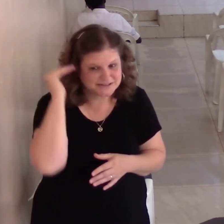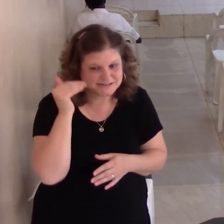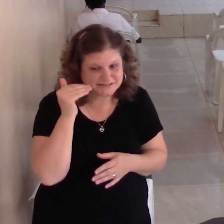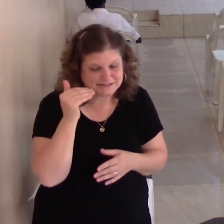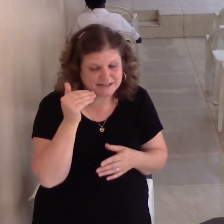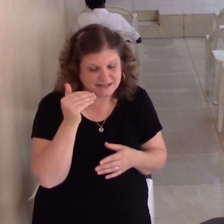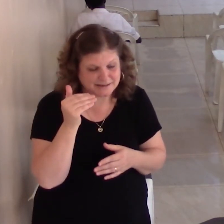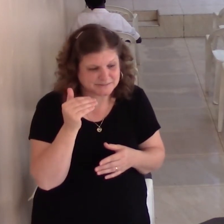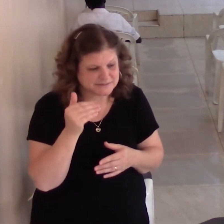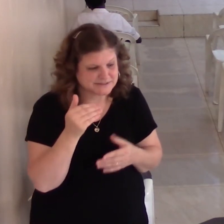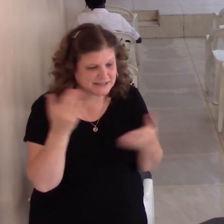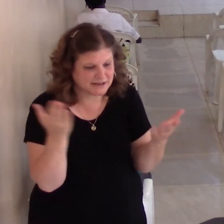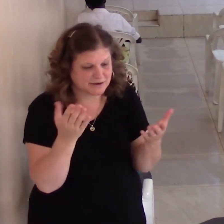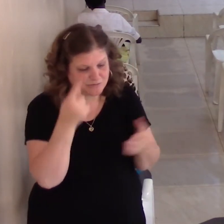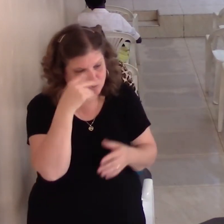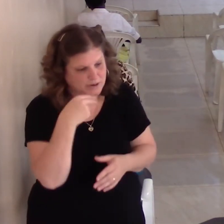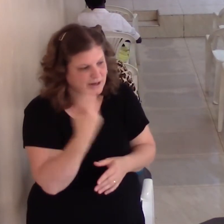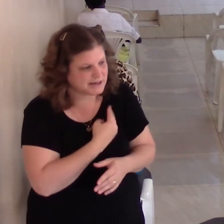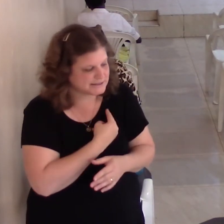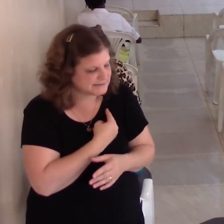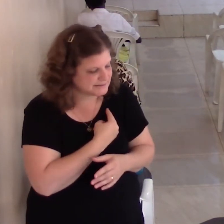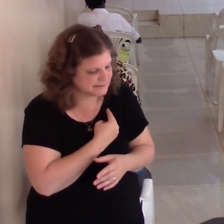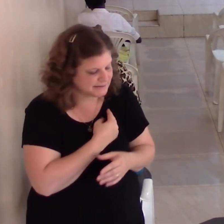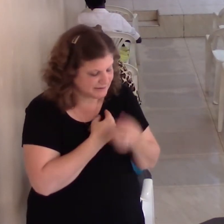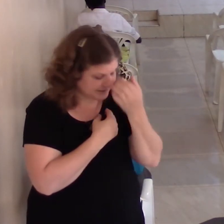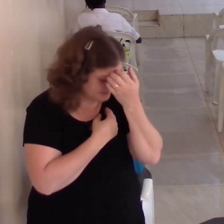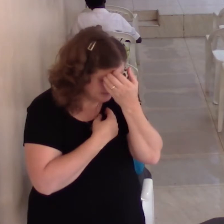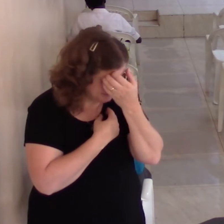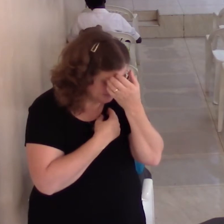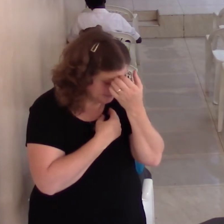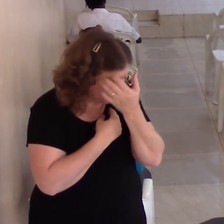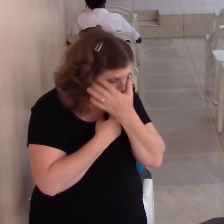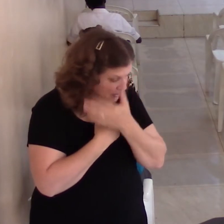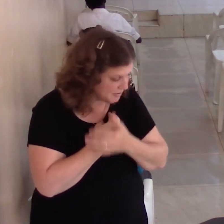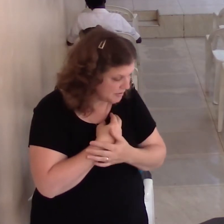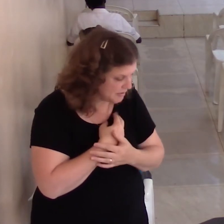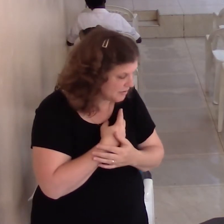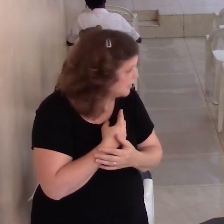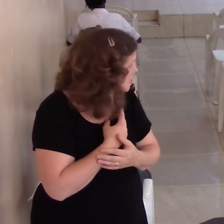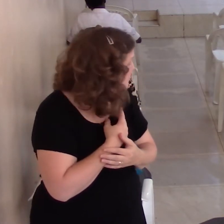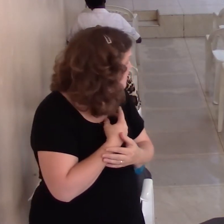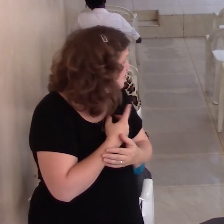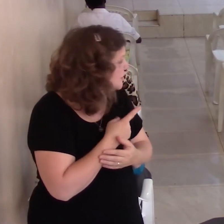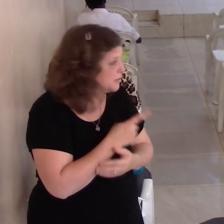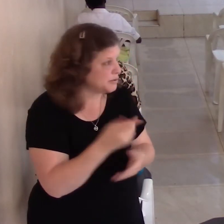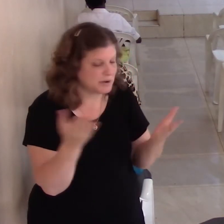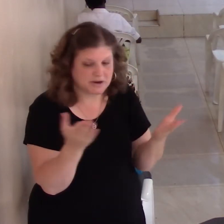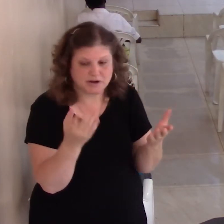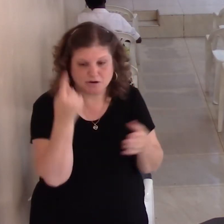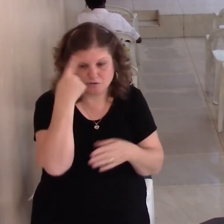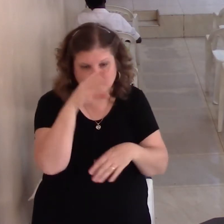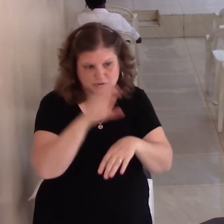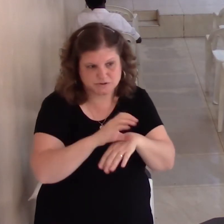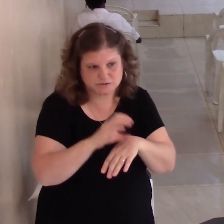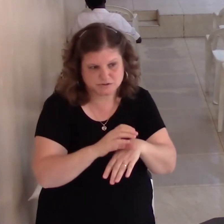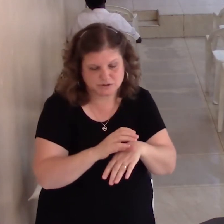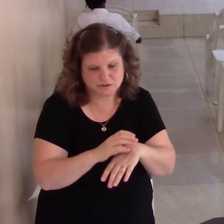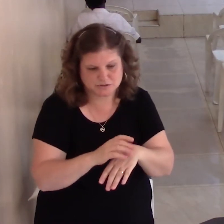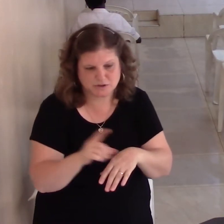to hear you for the church. You serve the Lord. Where can we get your service? Where can we get